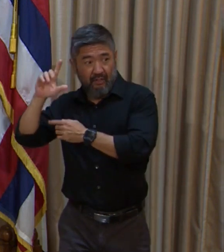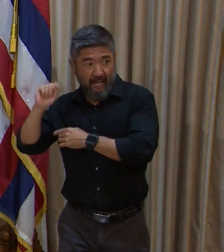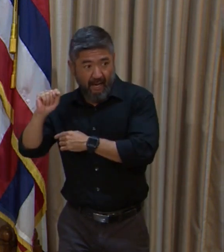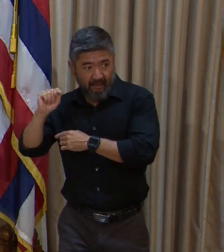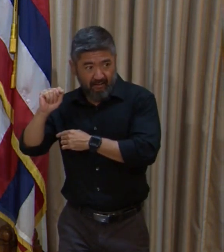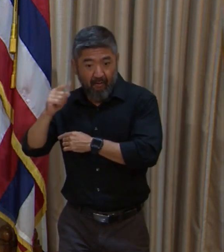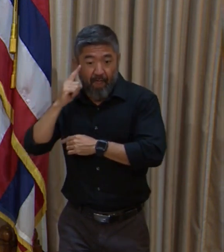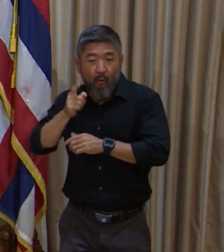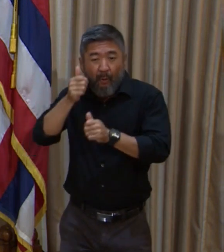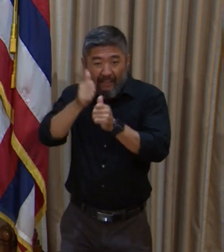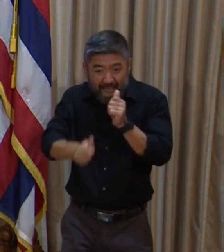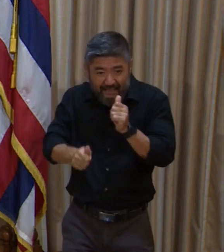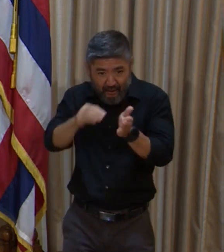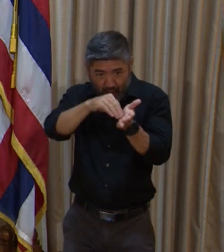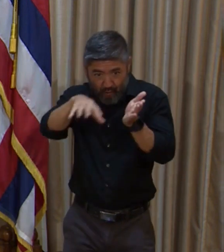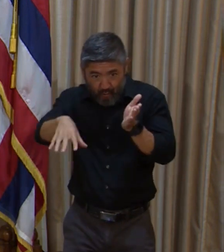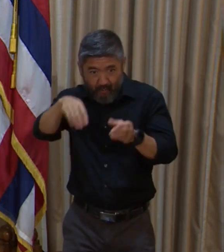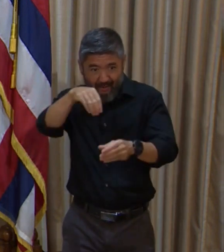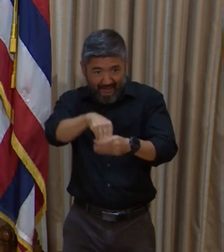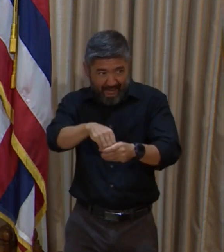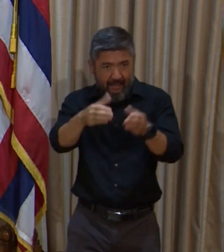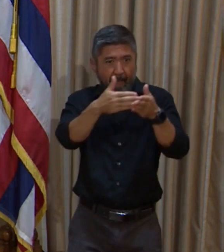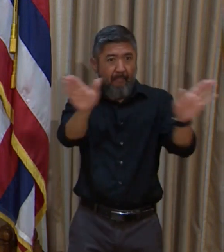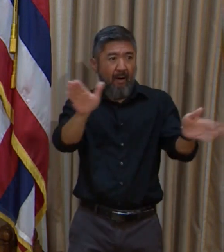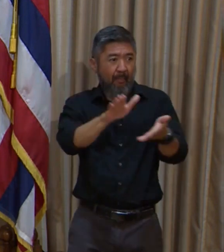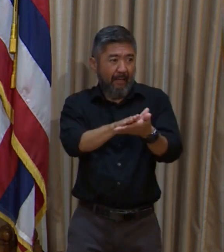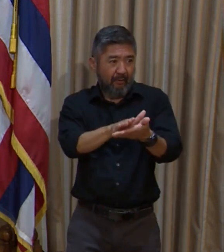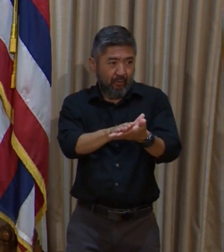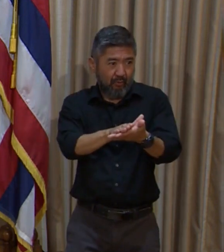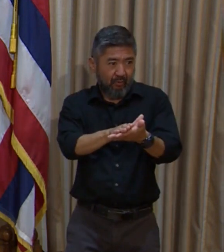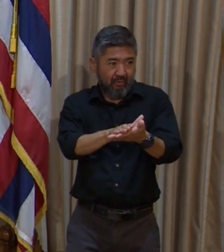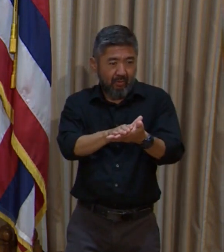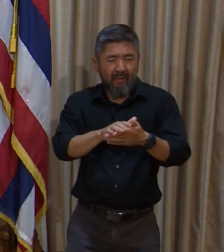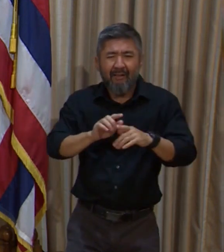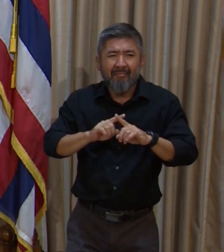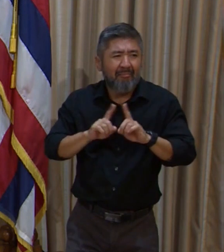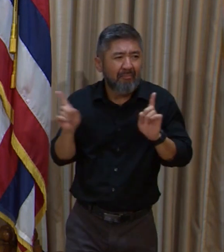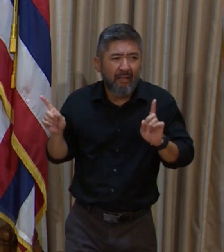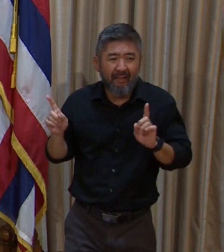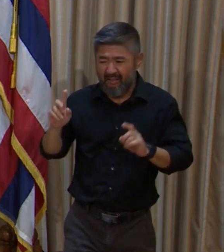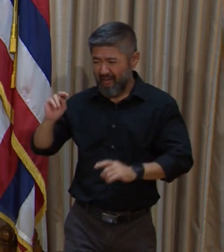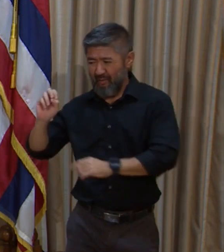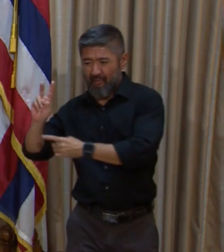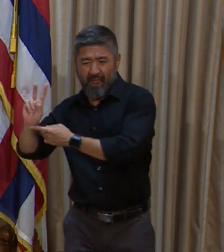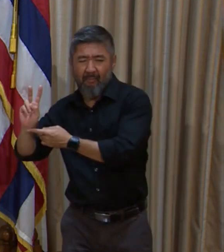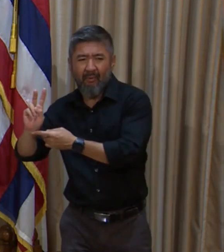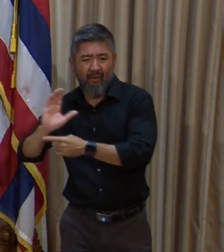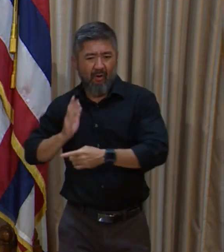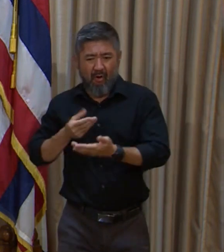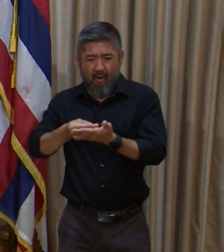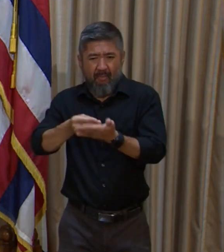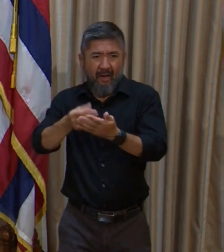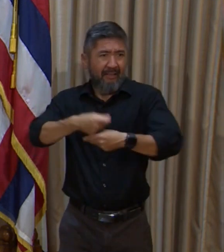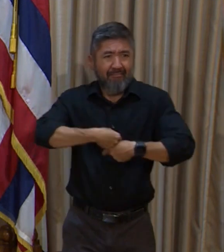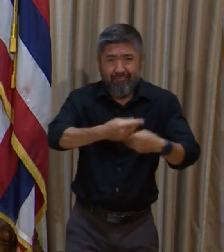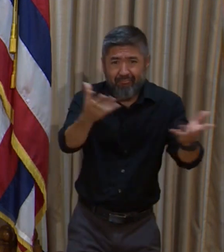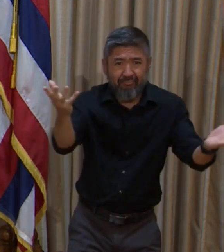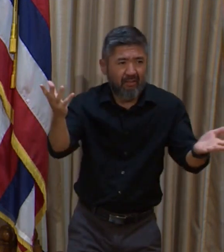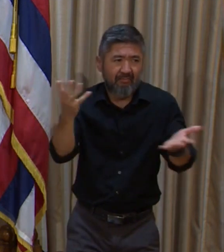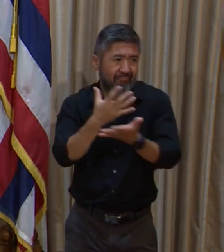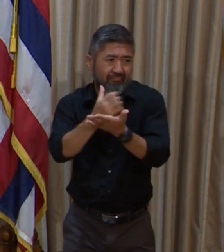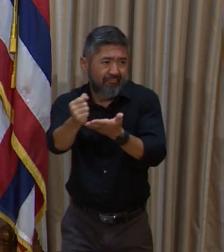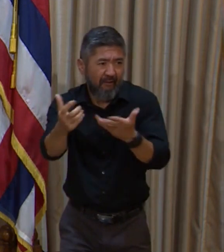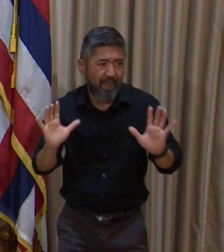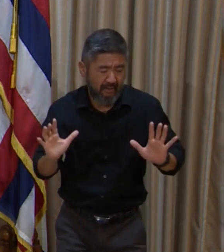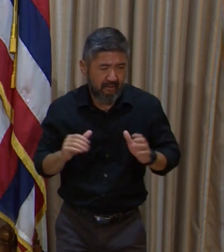public school system. But by that time, all the CARES Act funds had been appropriated. You know, we continue to look